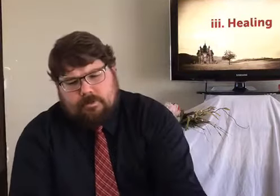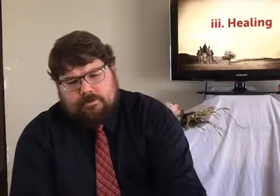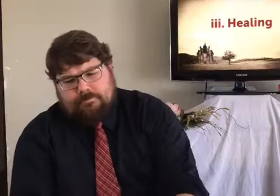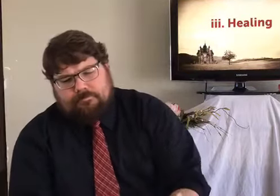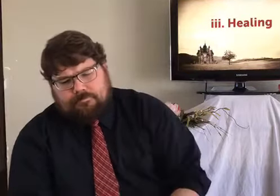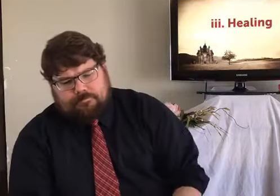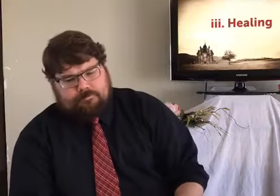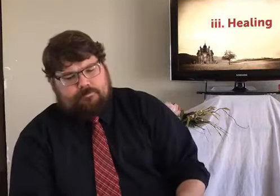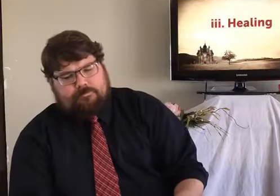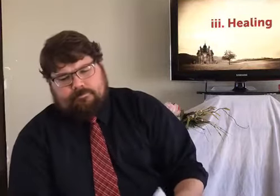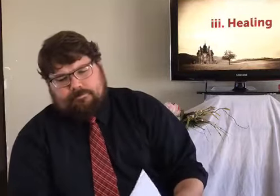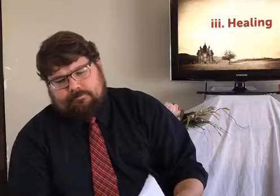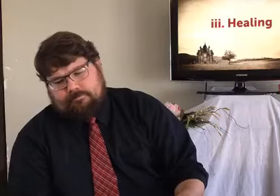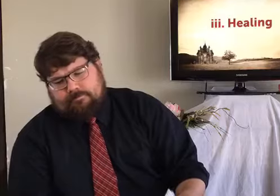Salt is also used for healing.